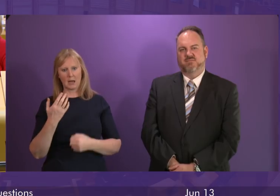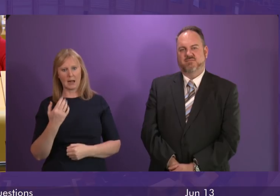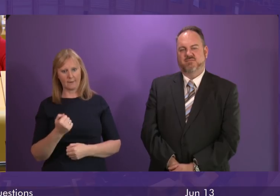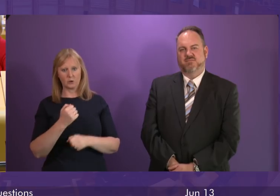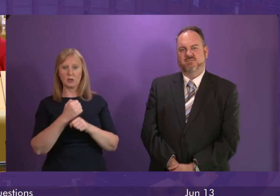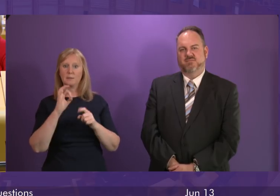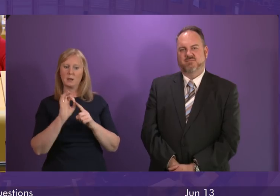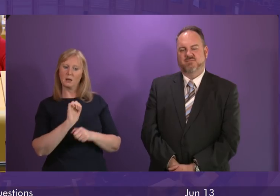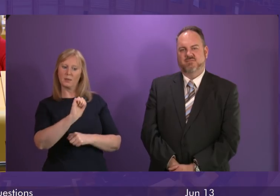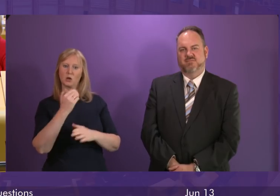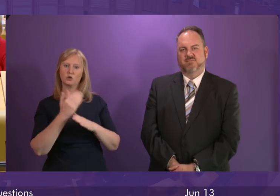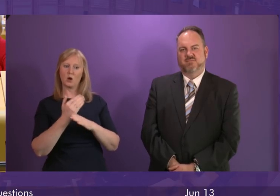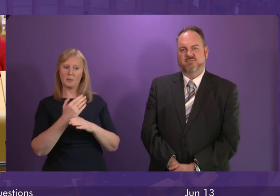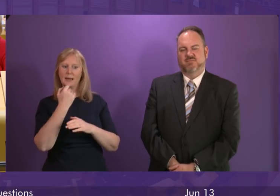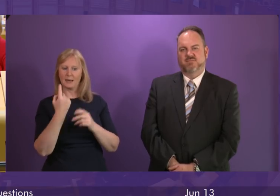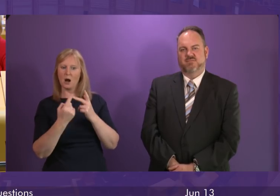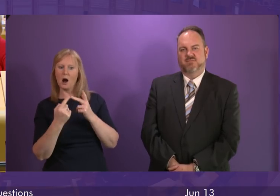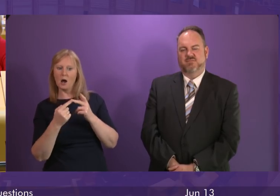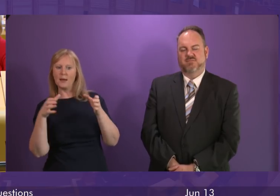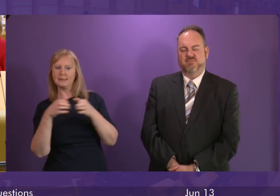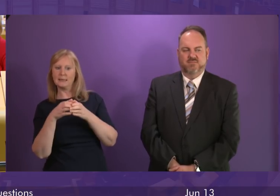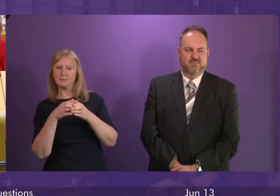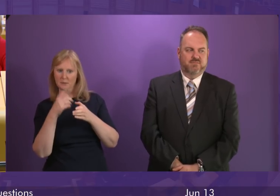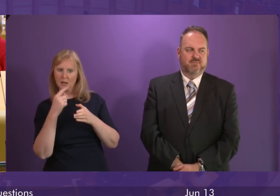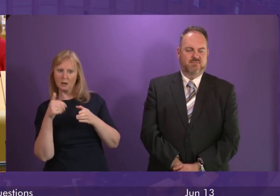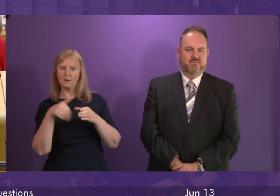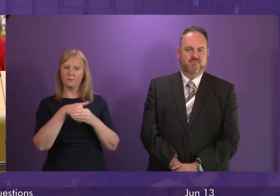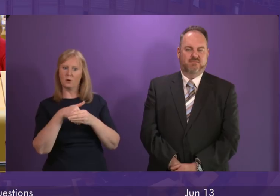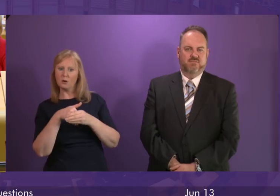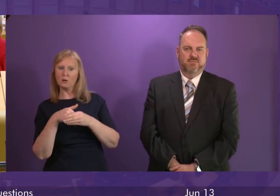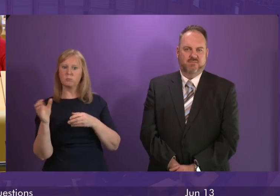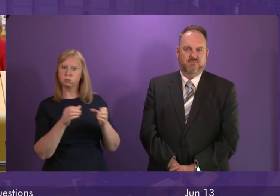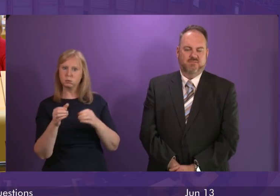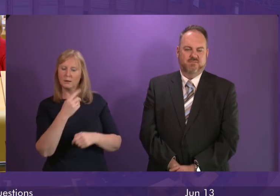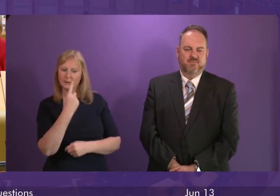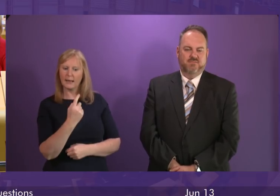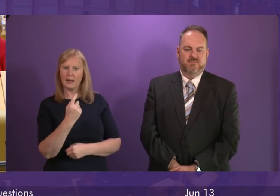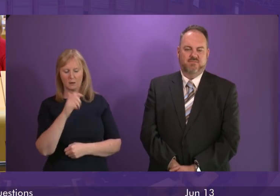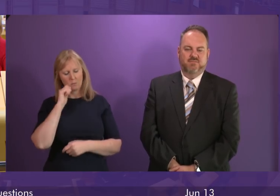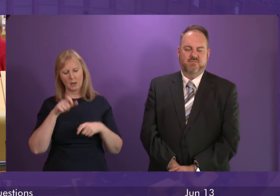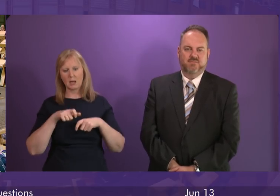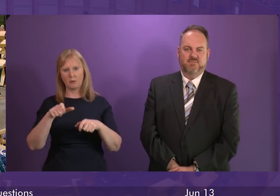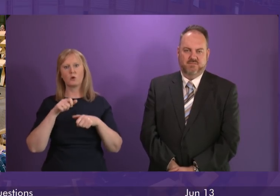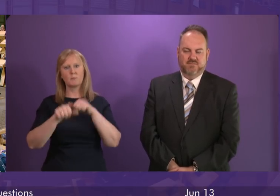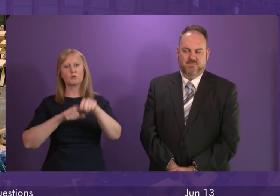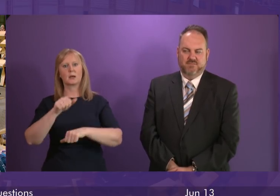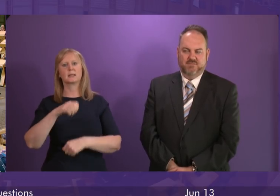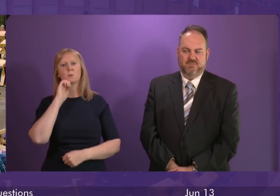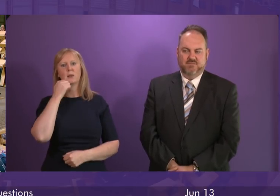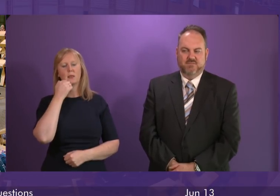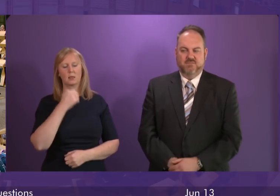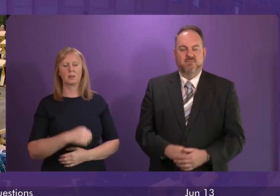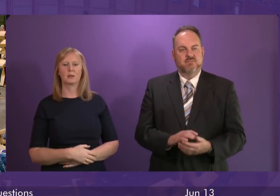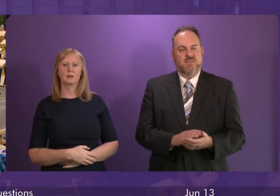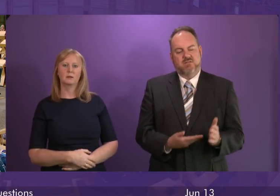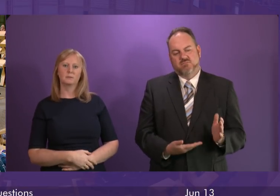by GPs able to be done by other members of the team. So this is an important commitment and we will continue to make progress in meeting it. And some further